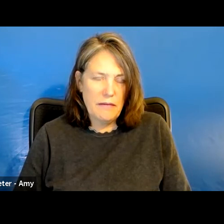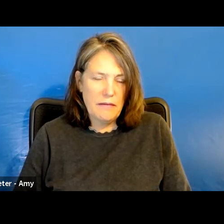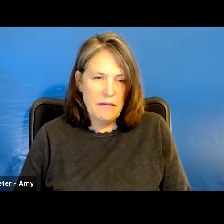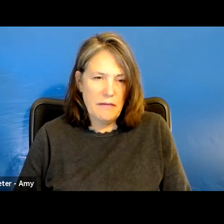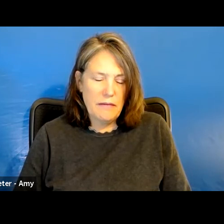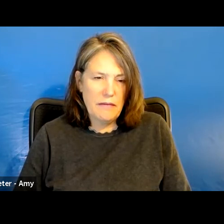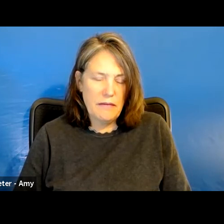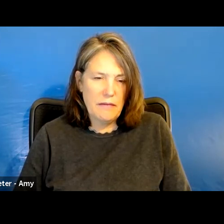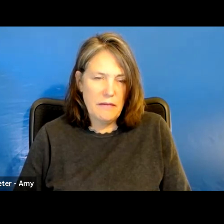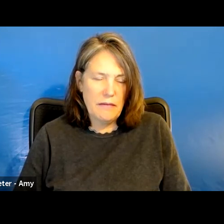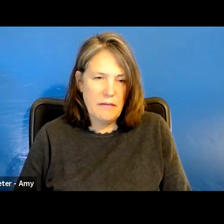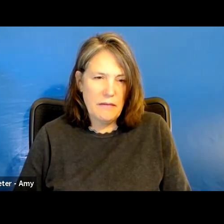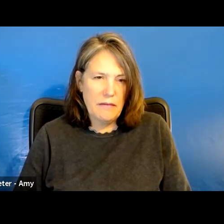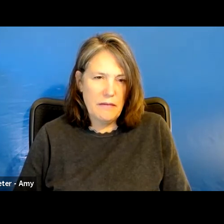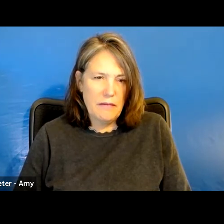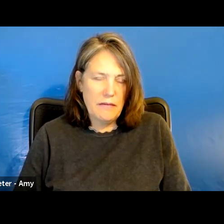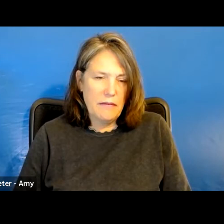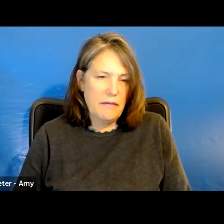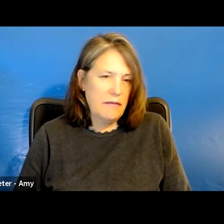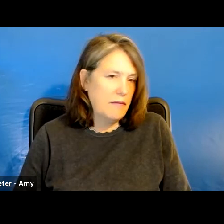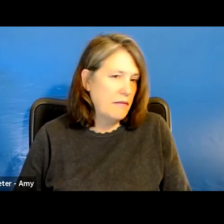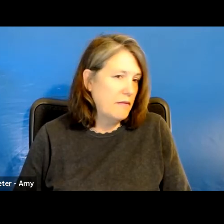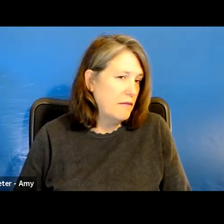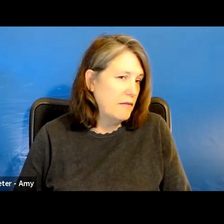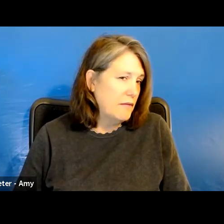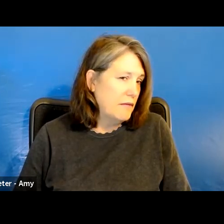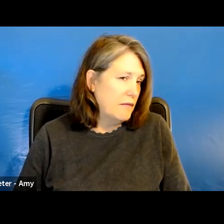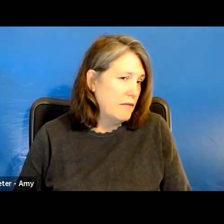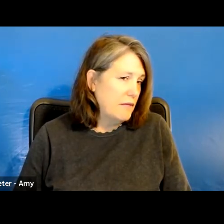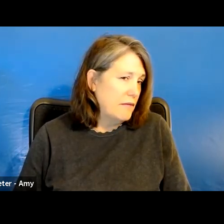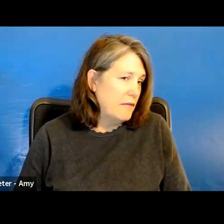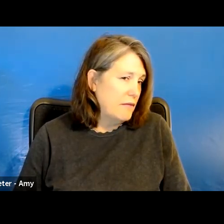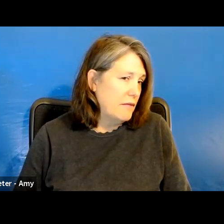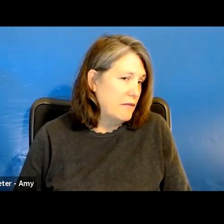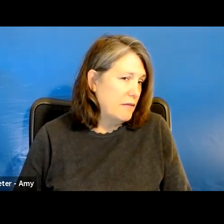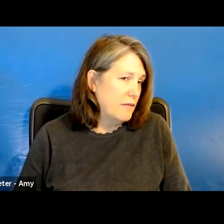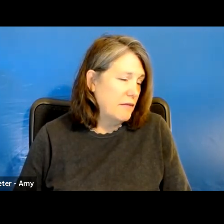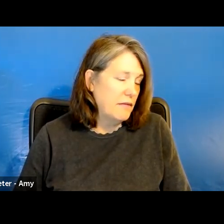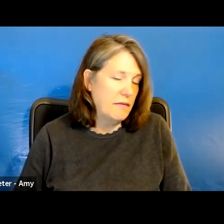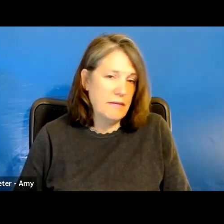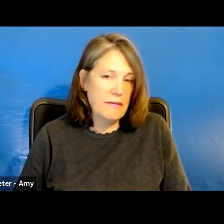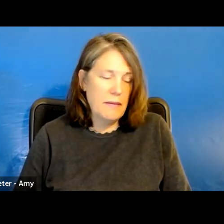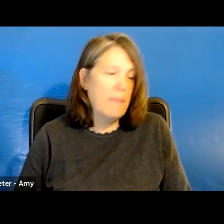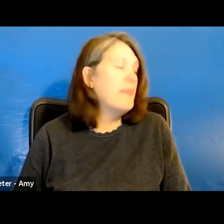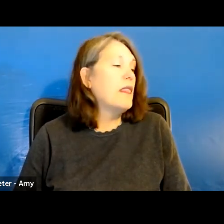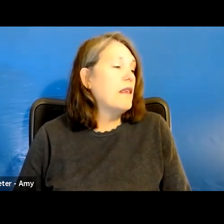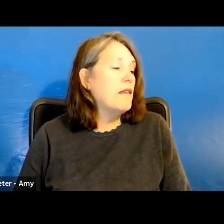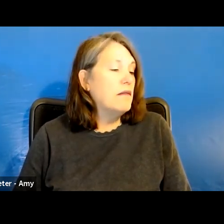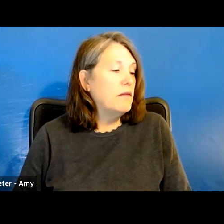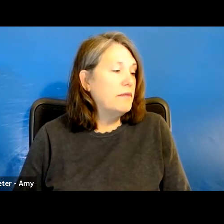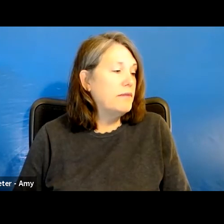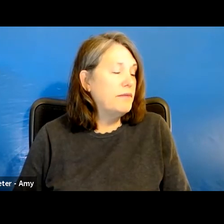three water bottles a day. And because of the workshop, I stuck with it. And my participants were also